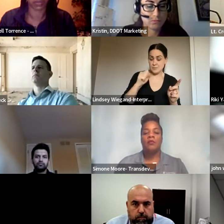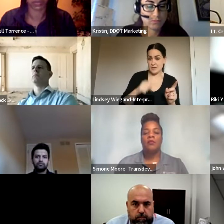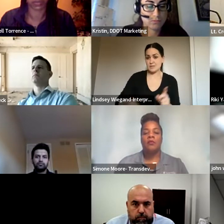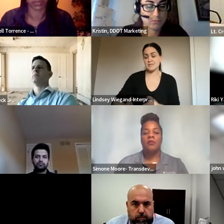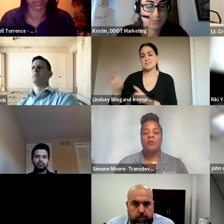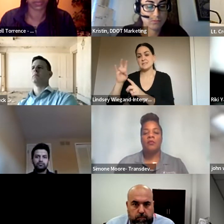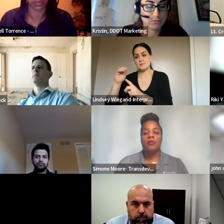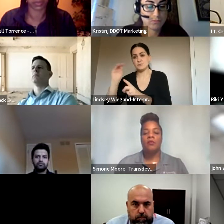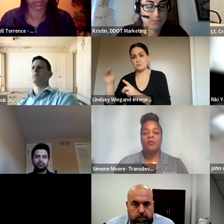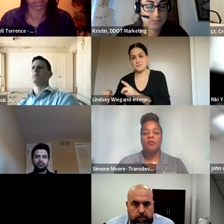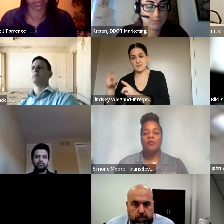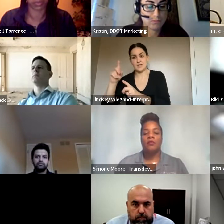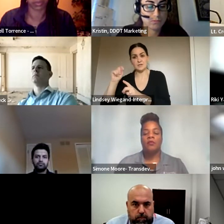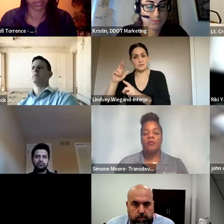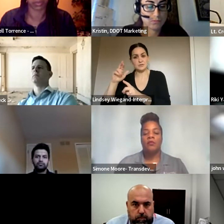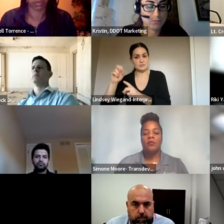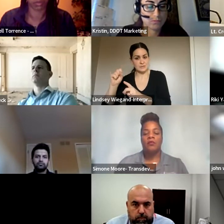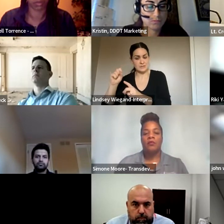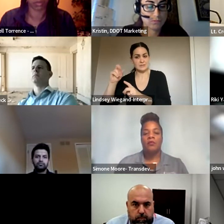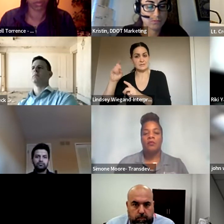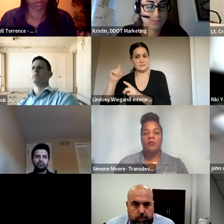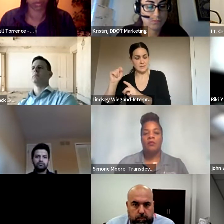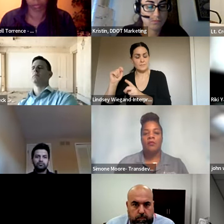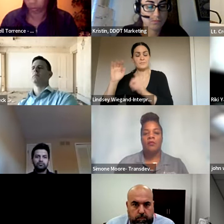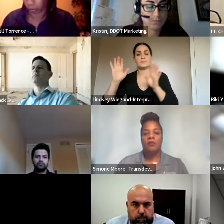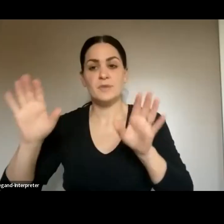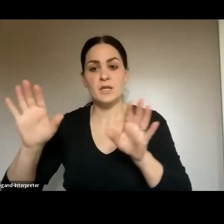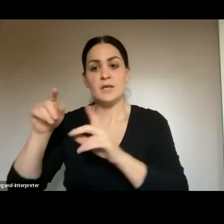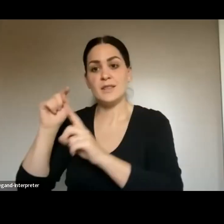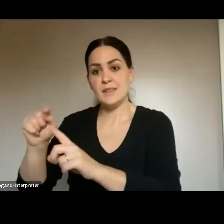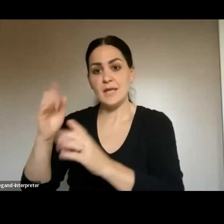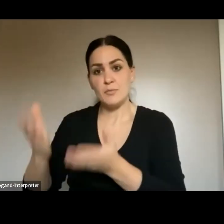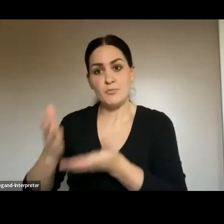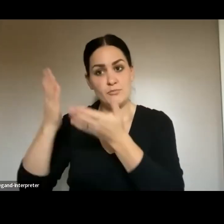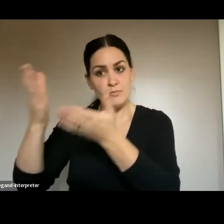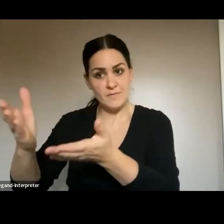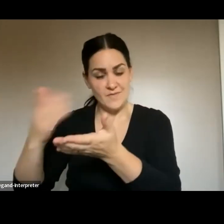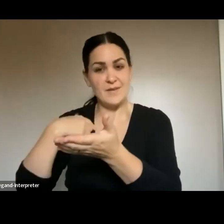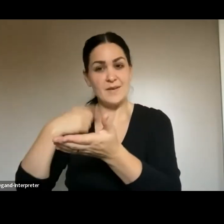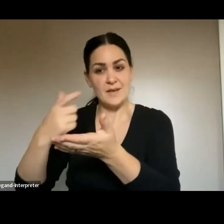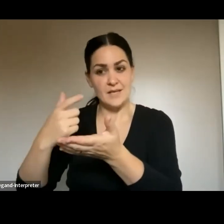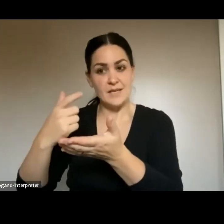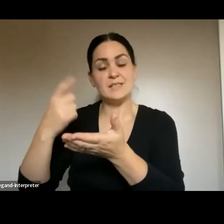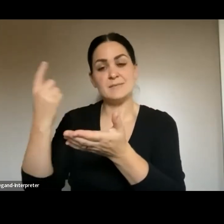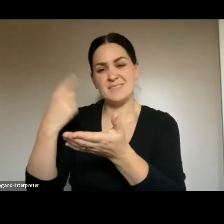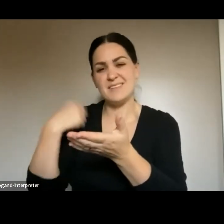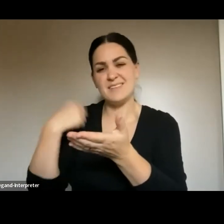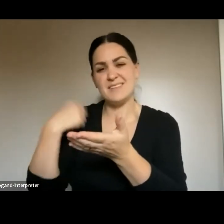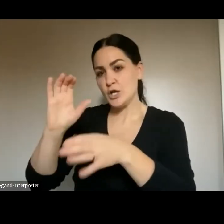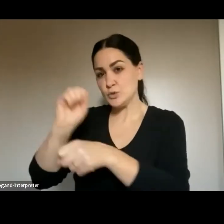a submission for the provider piece only, so their duties are completely different than they were before because